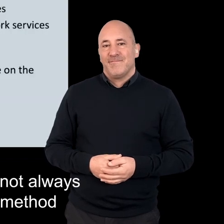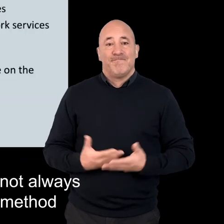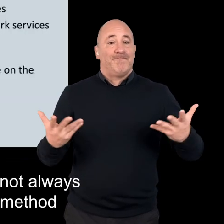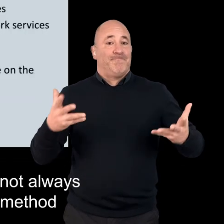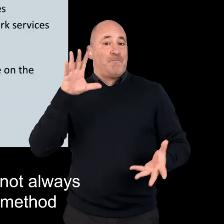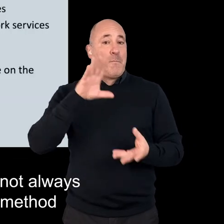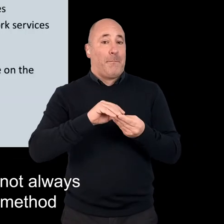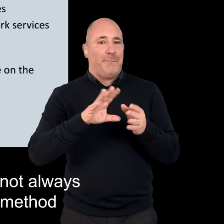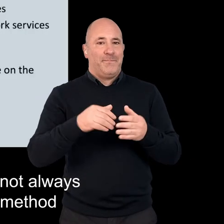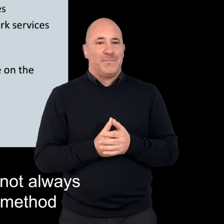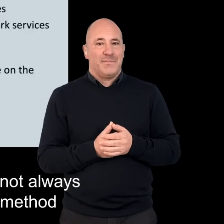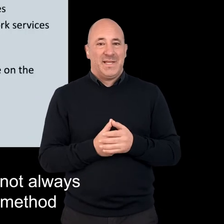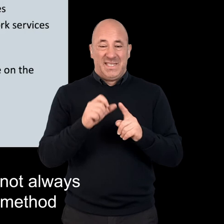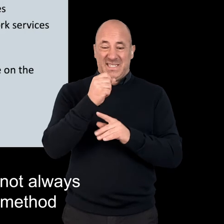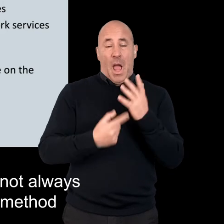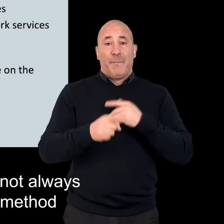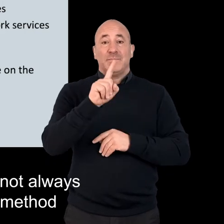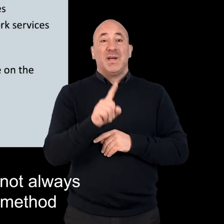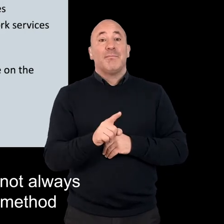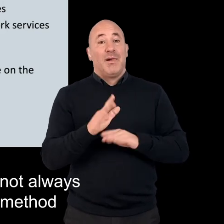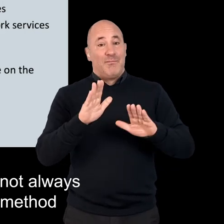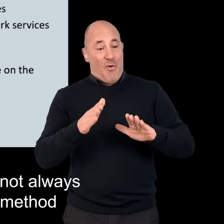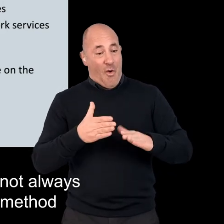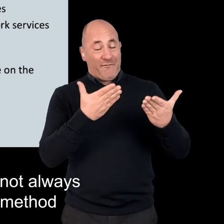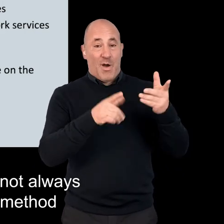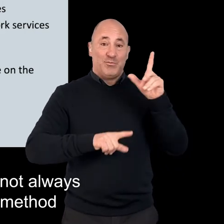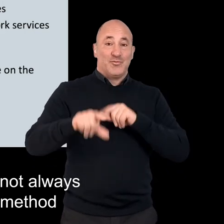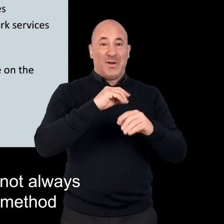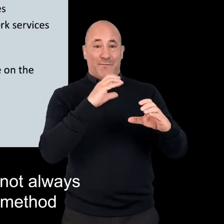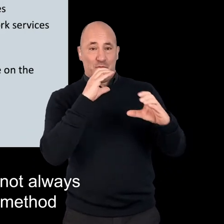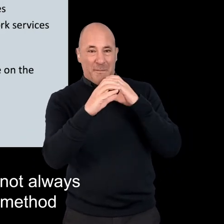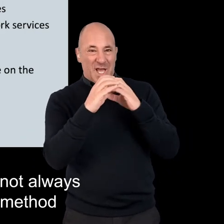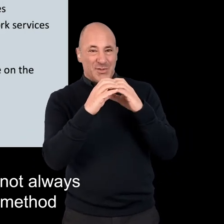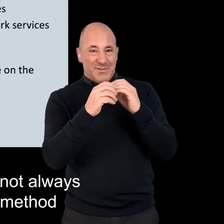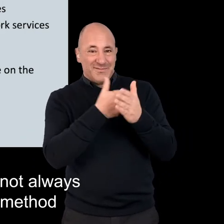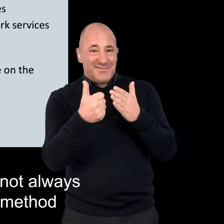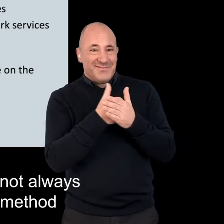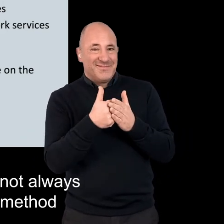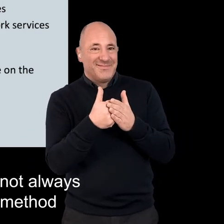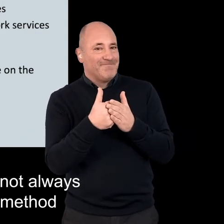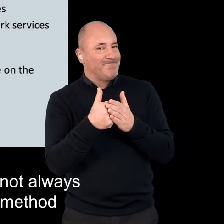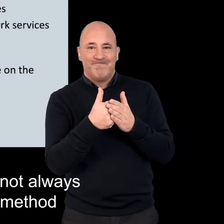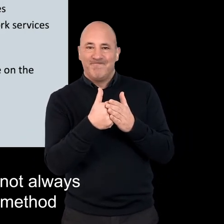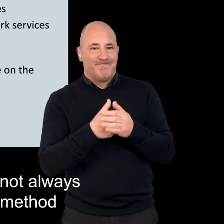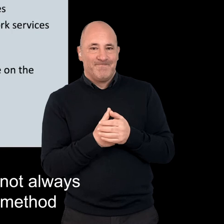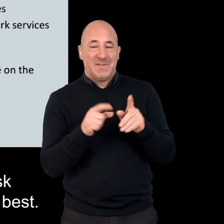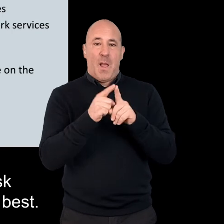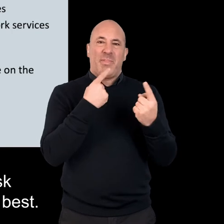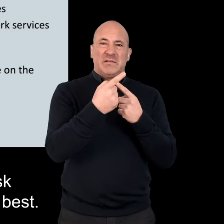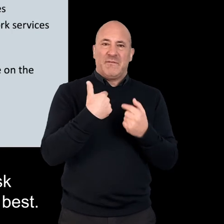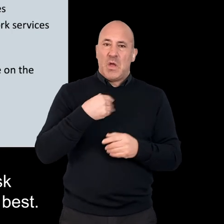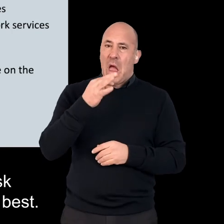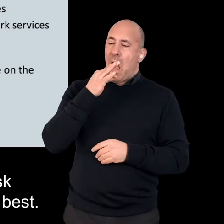So in conclusion, disabled people are not always offered a choice of communication method,